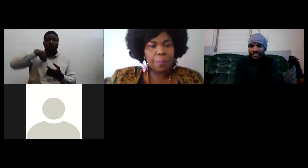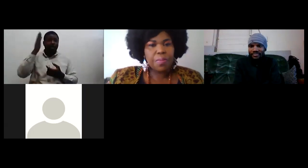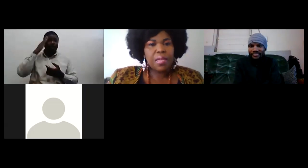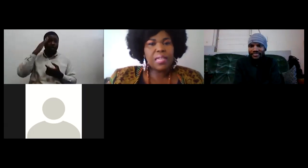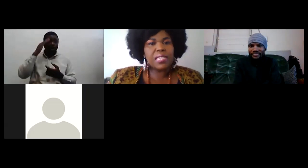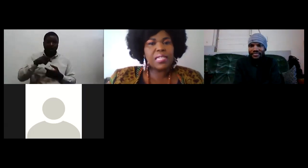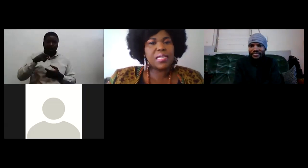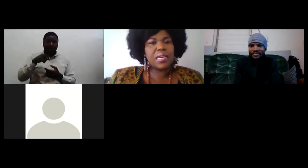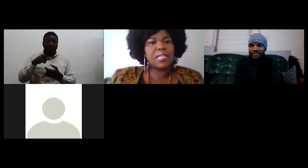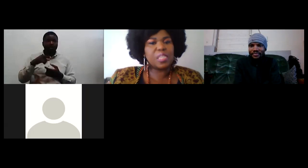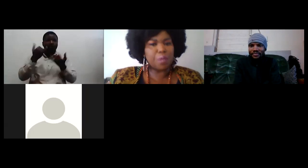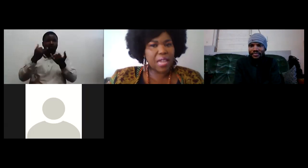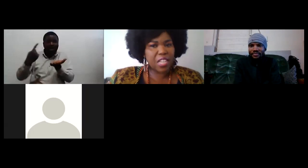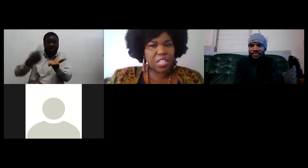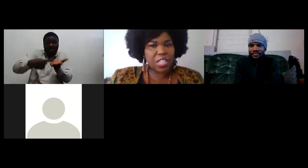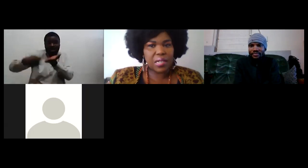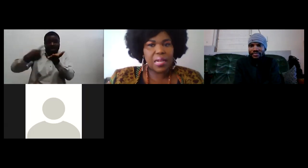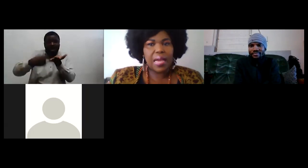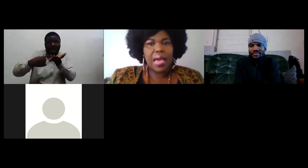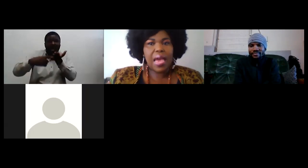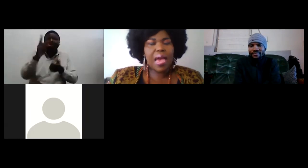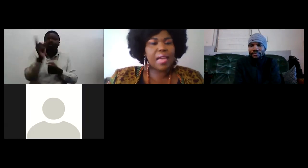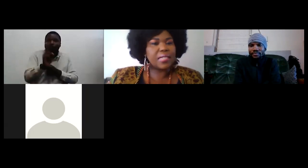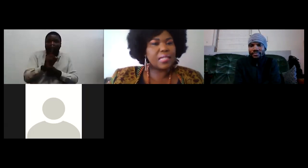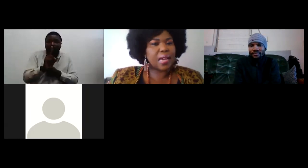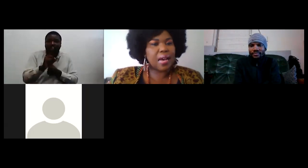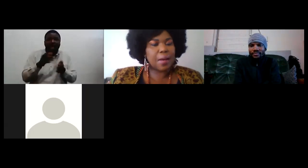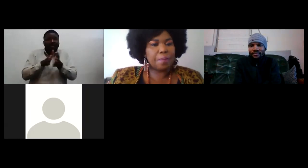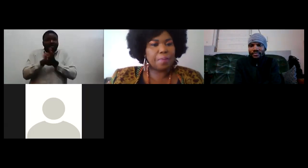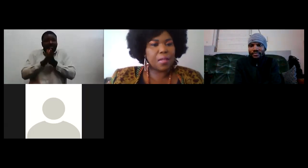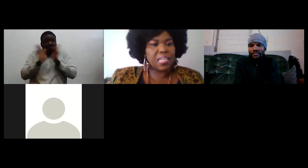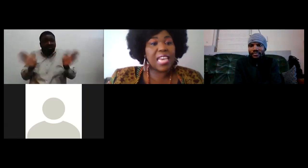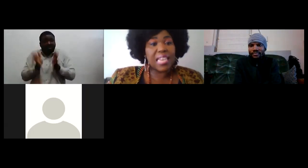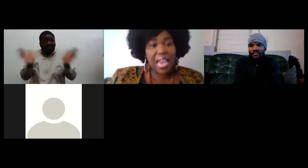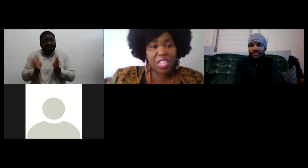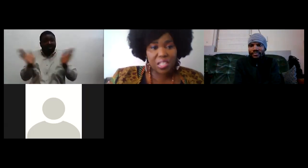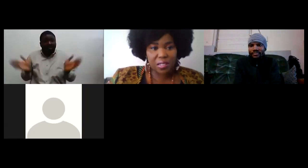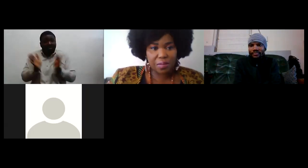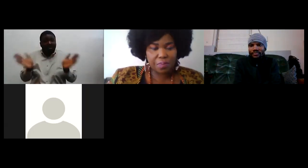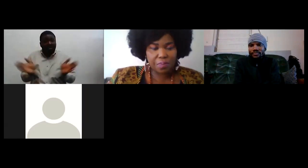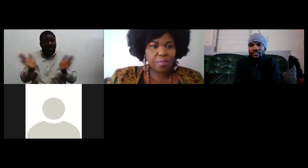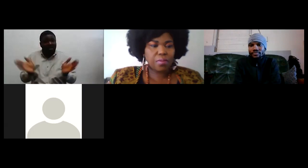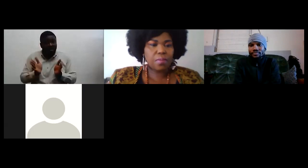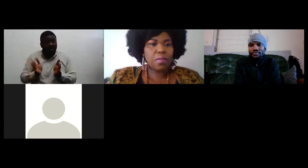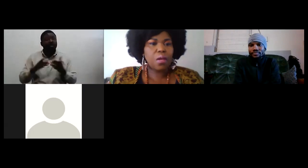it is inspiration and uh taking action